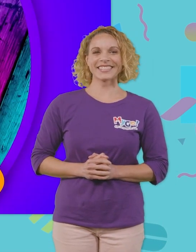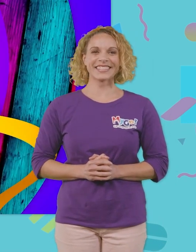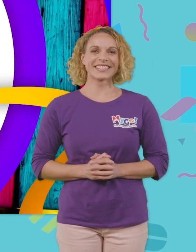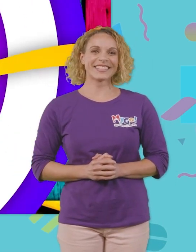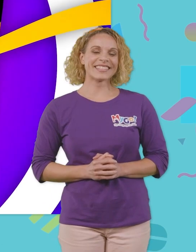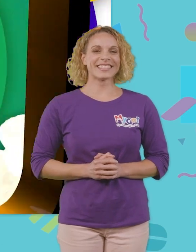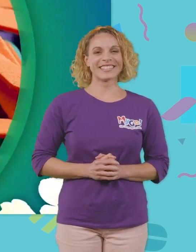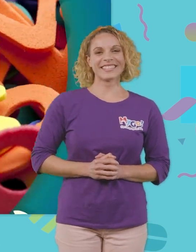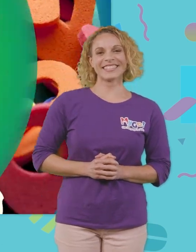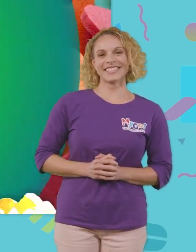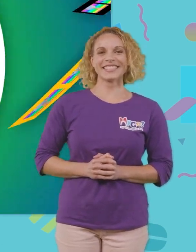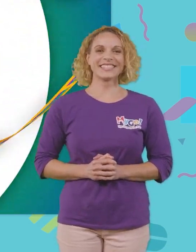let's make learning fun